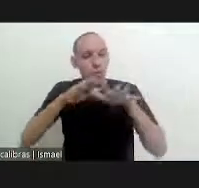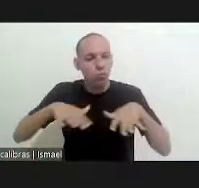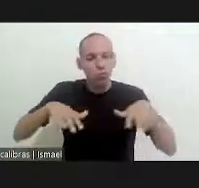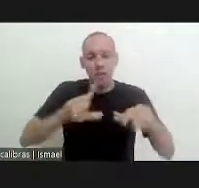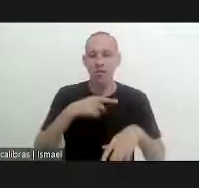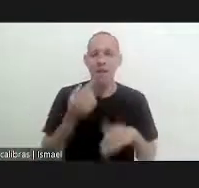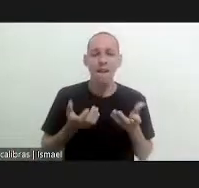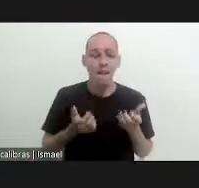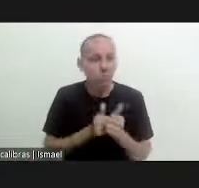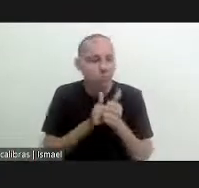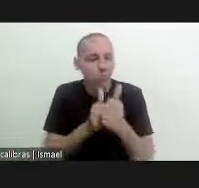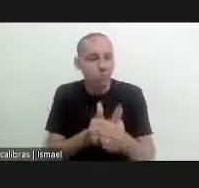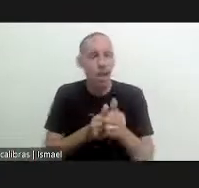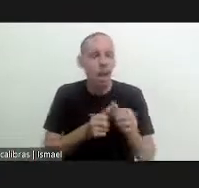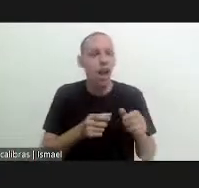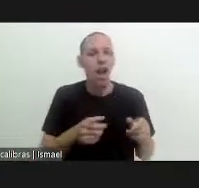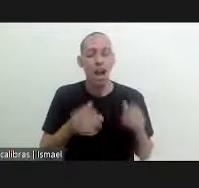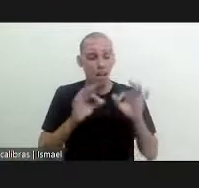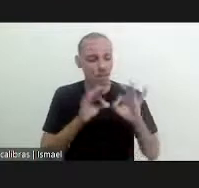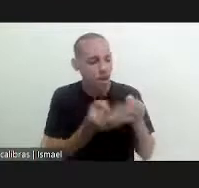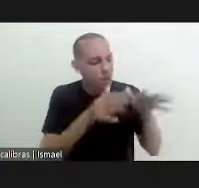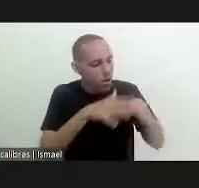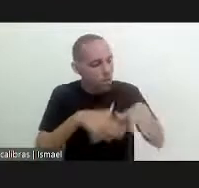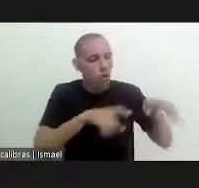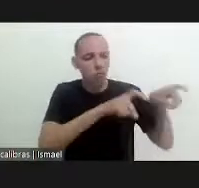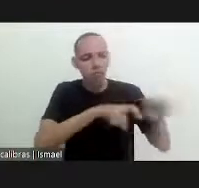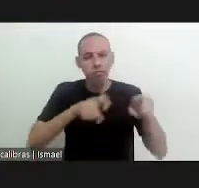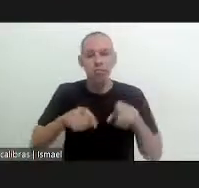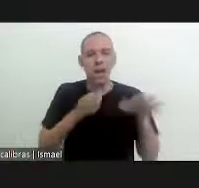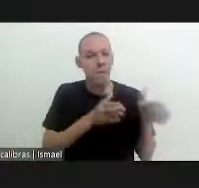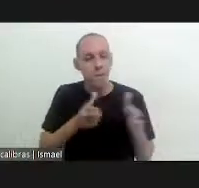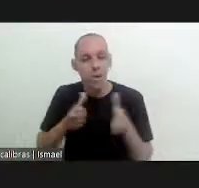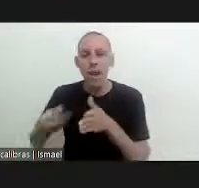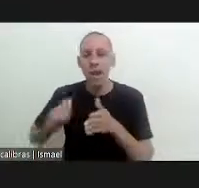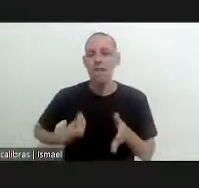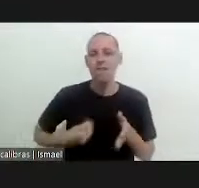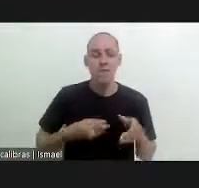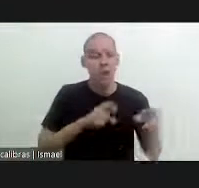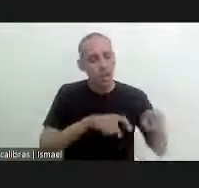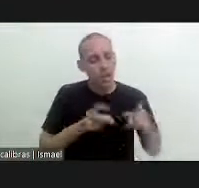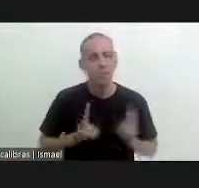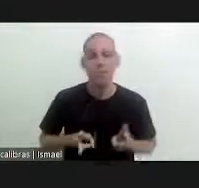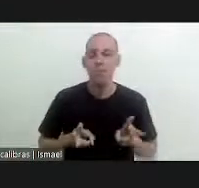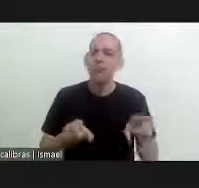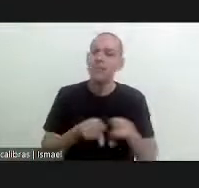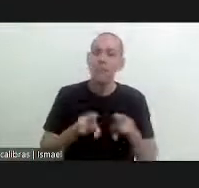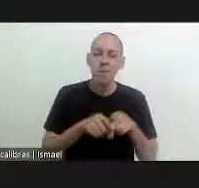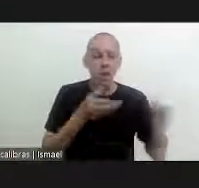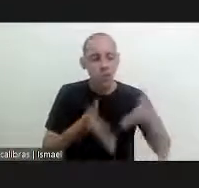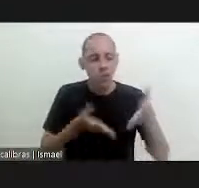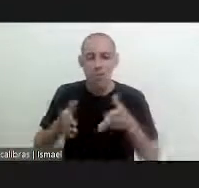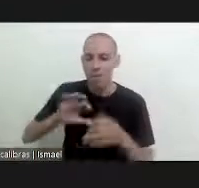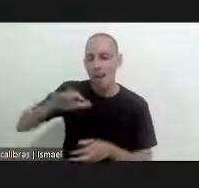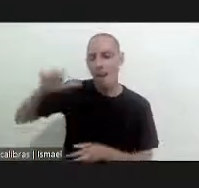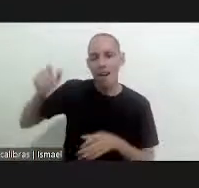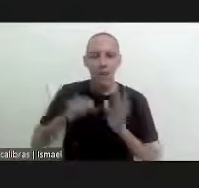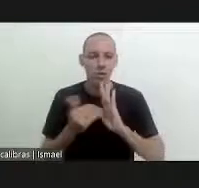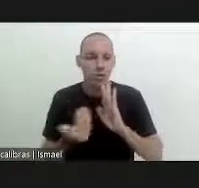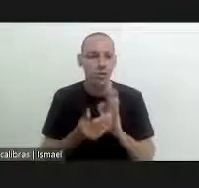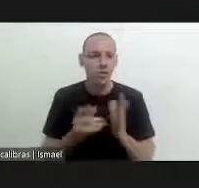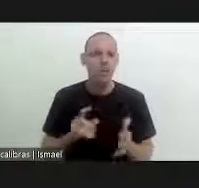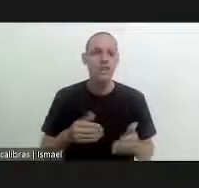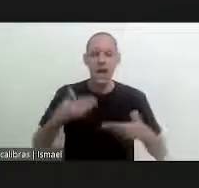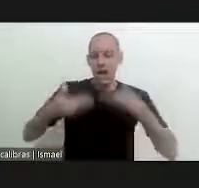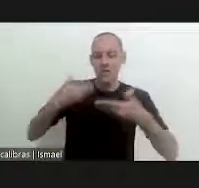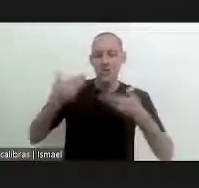family farmers so we want the family farming farmers to organize to continue to live in the countryside and to care